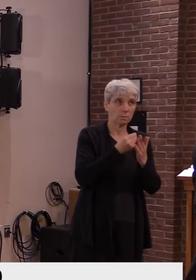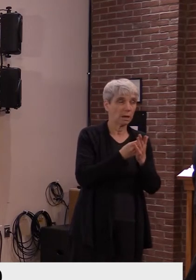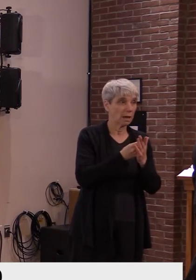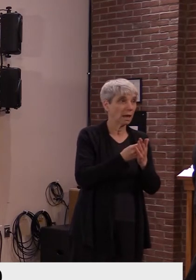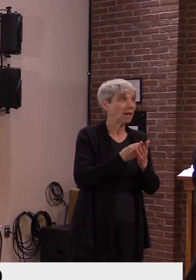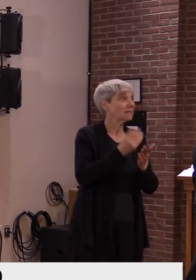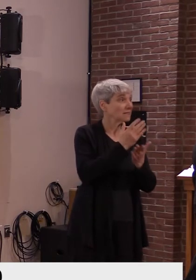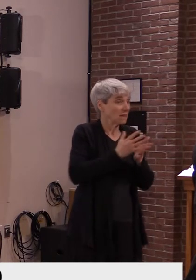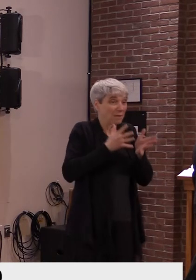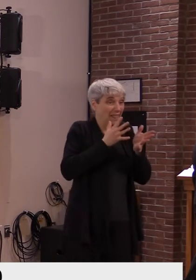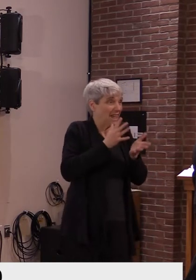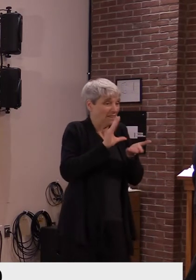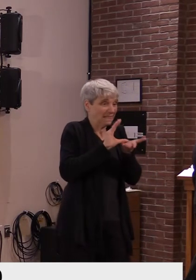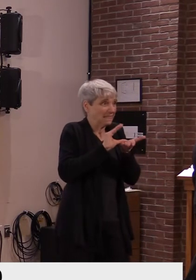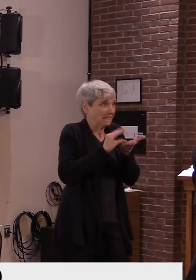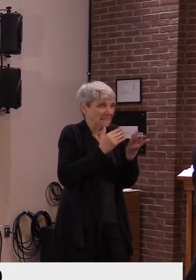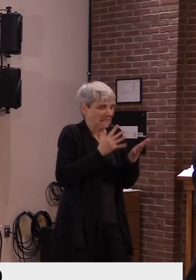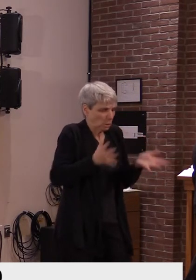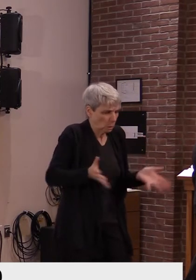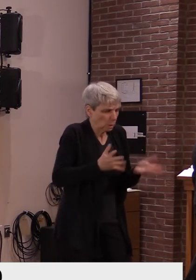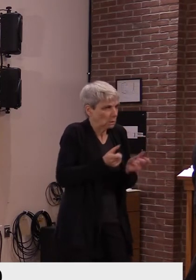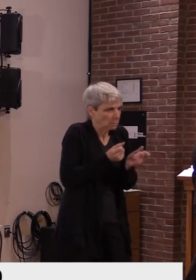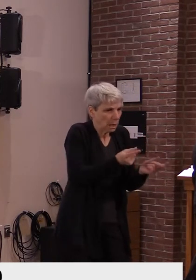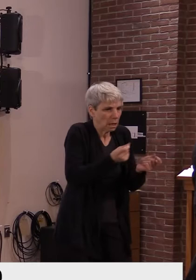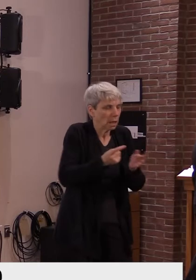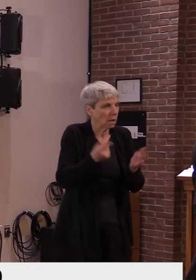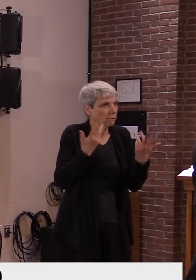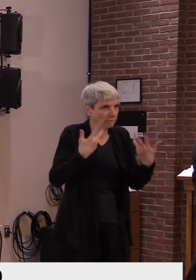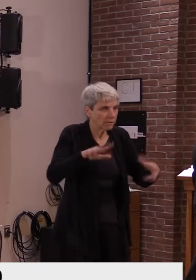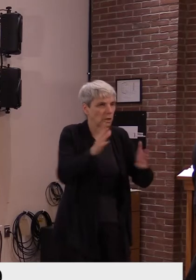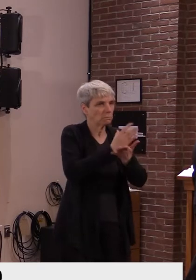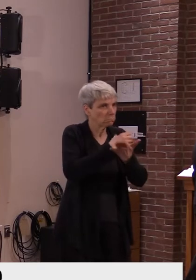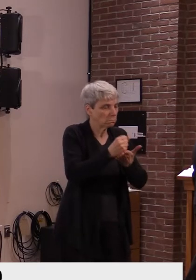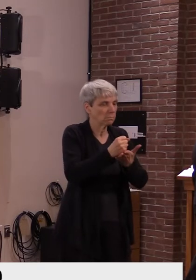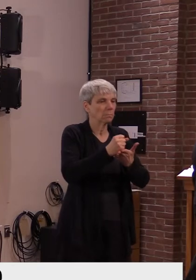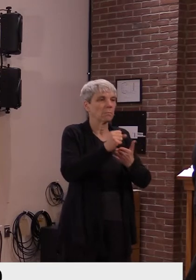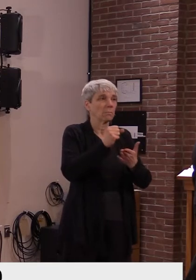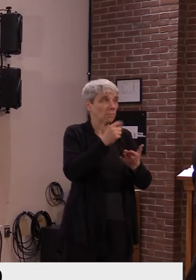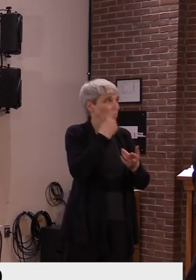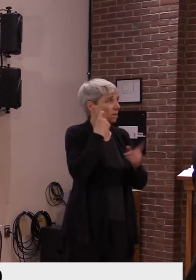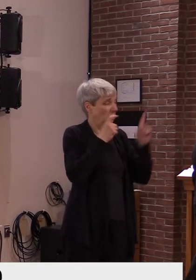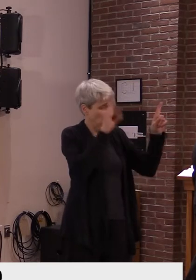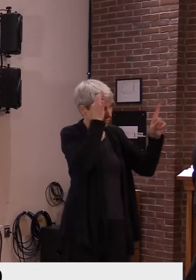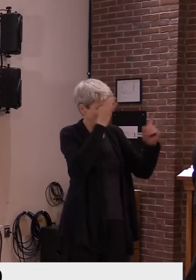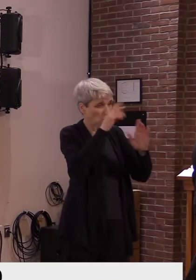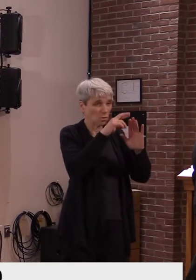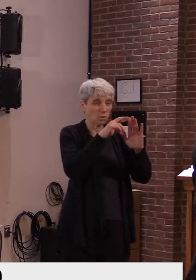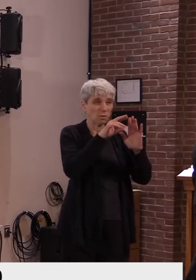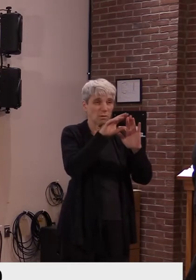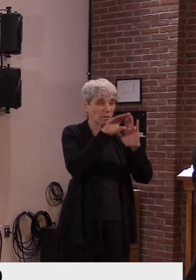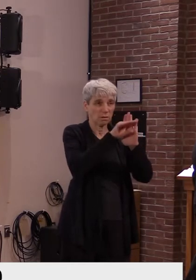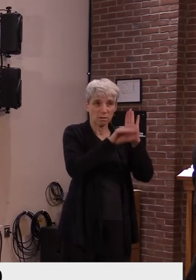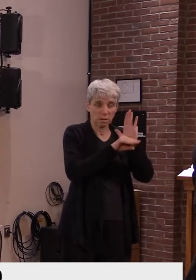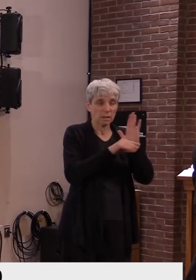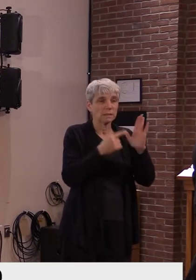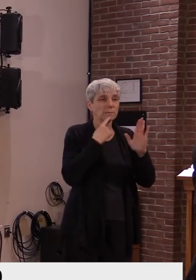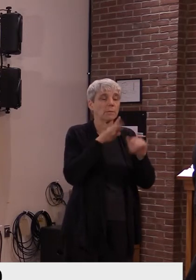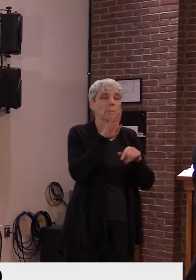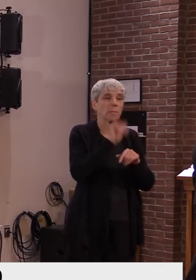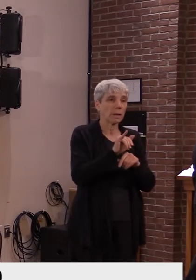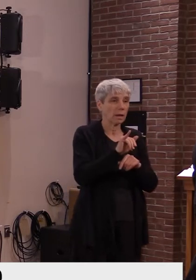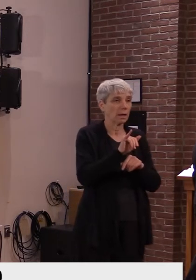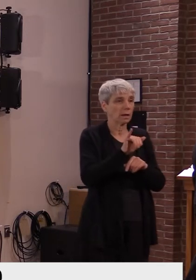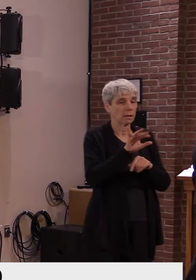expended, um, by the guidelines put in effect by the, uh, the feds by 1231. So